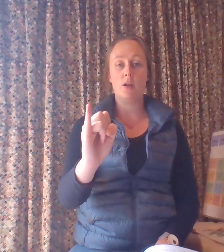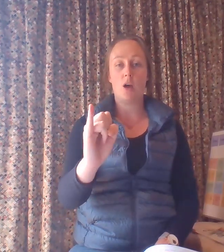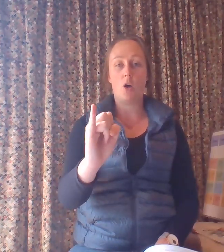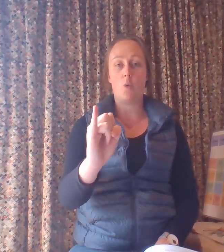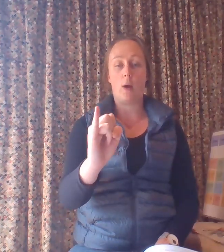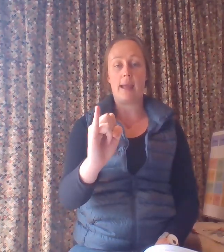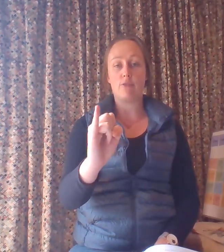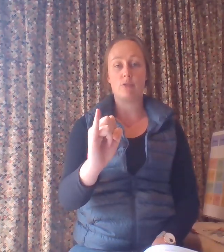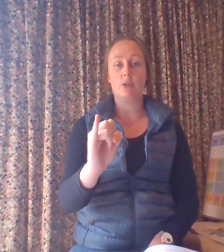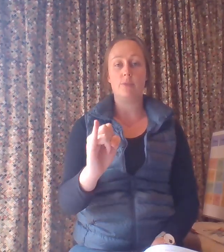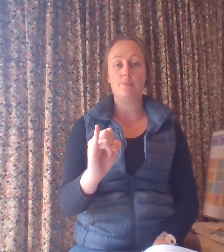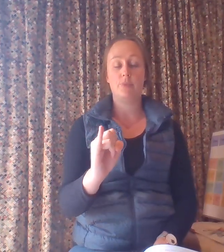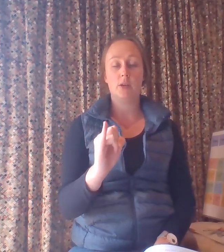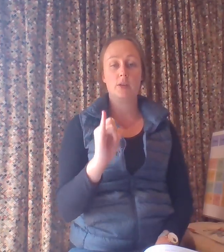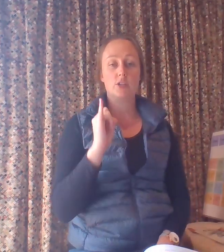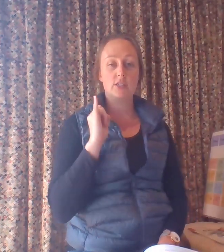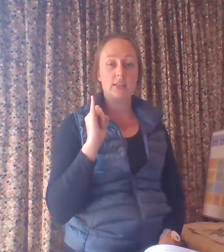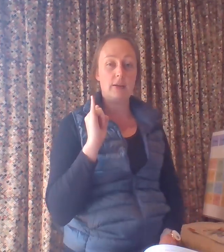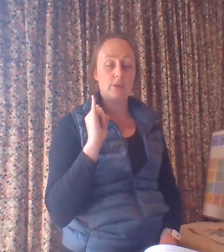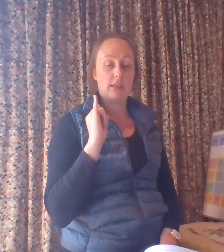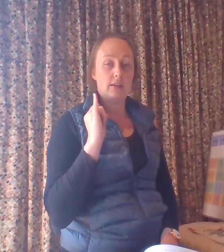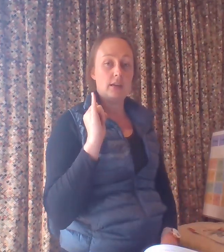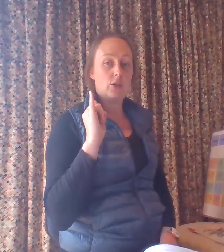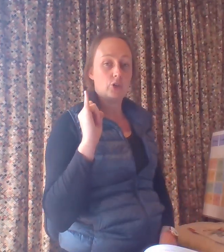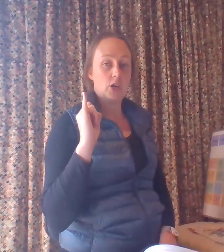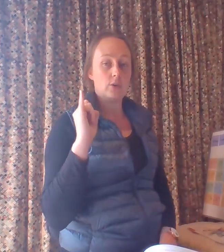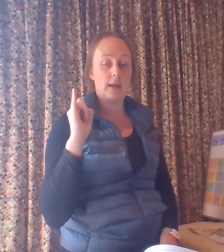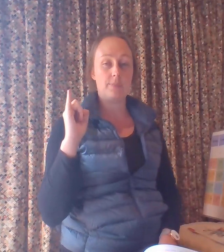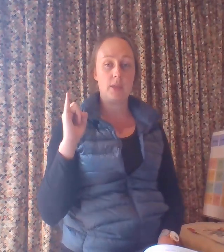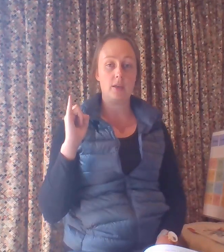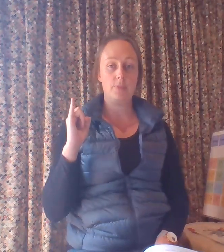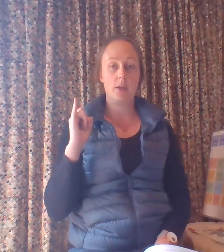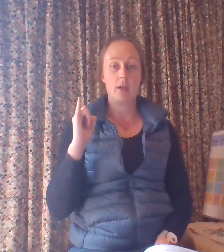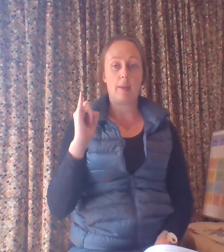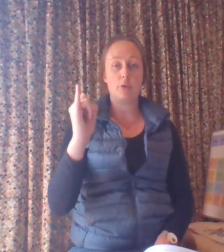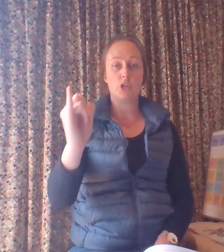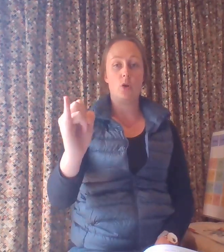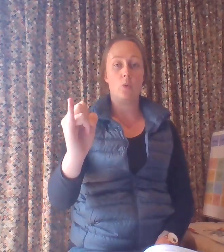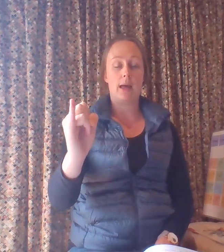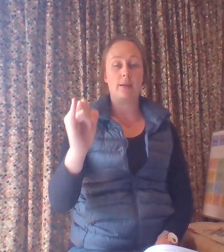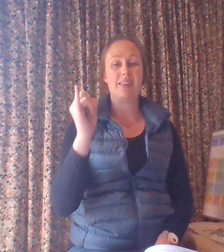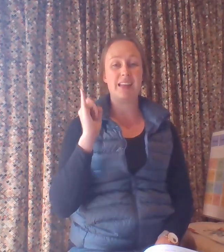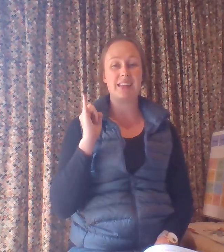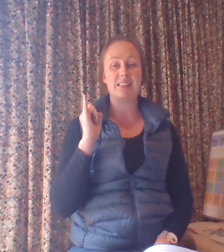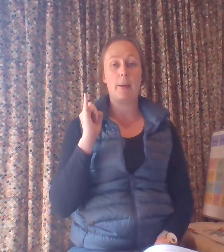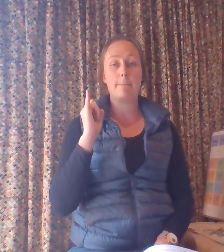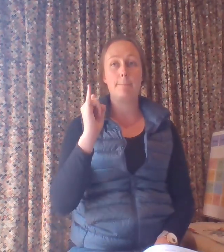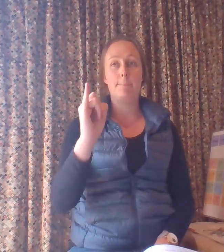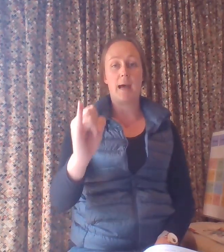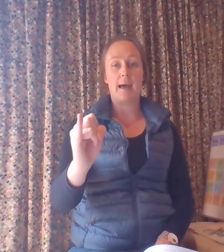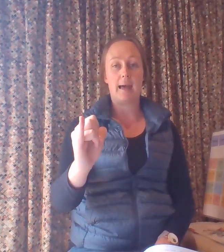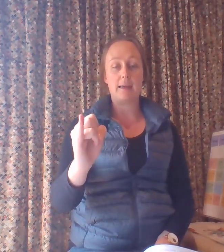away from you. Just start with it near your shoulder and push it away. That is bad.